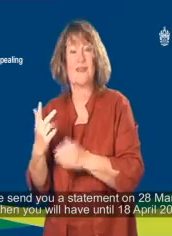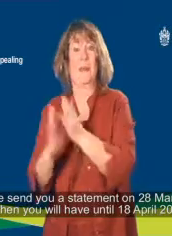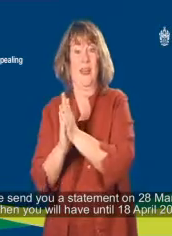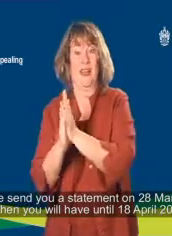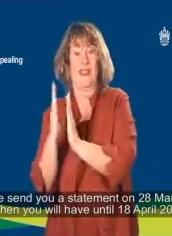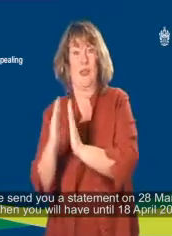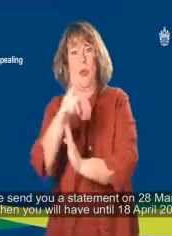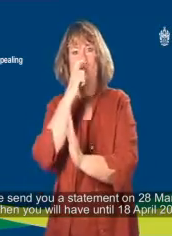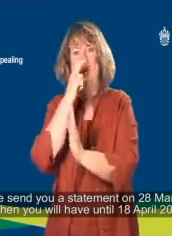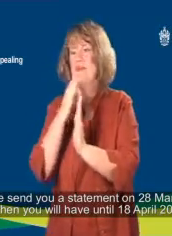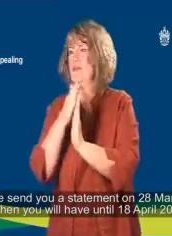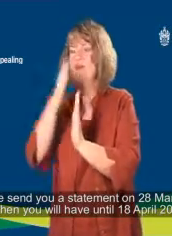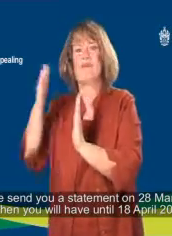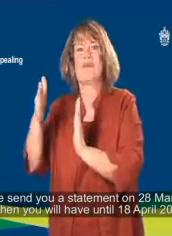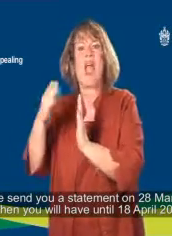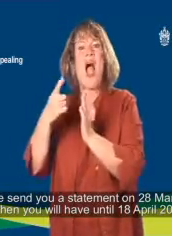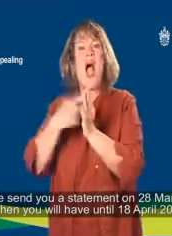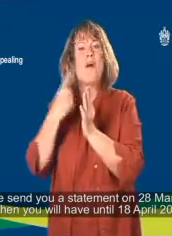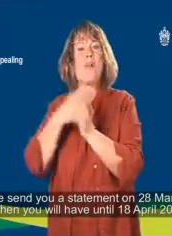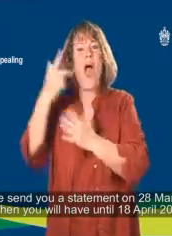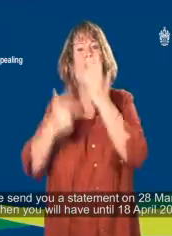then you will have until the 18th April 2008